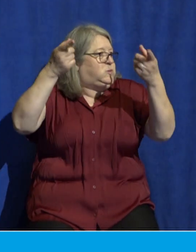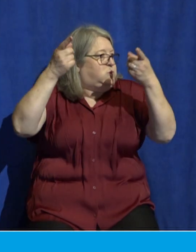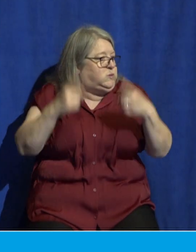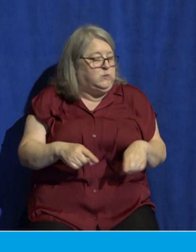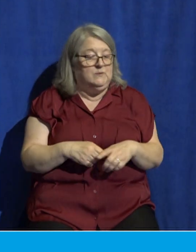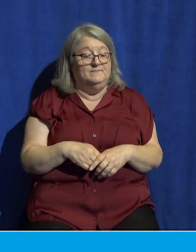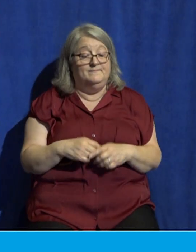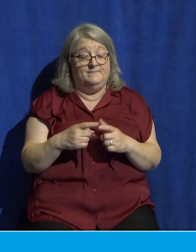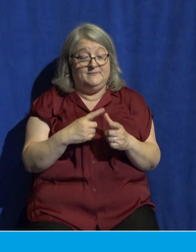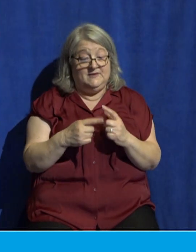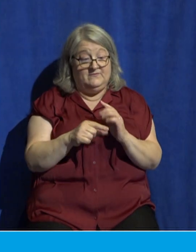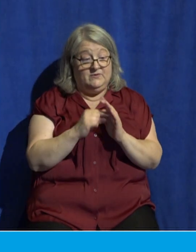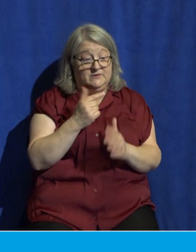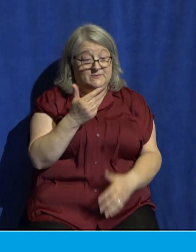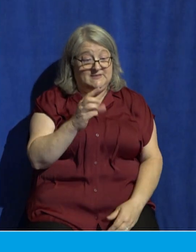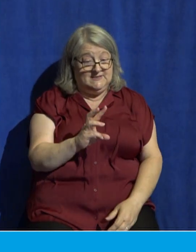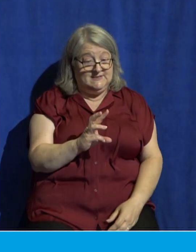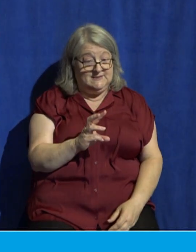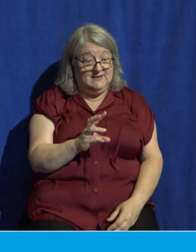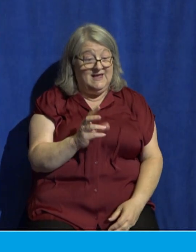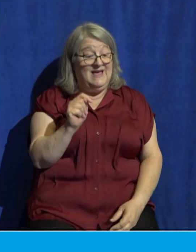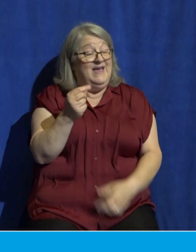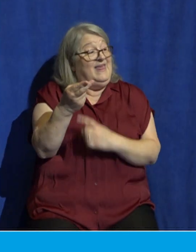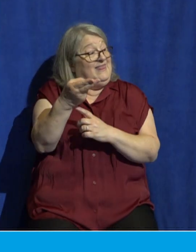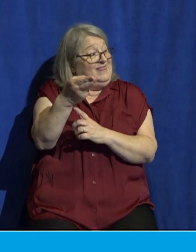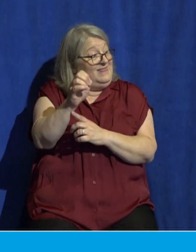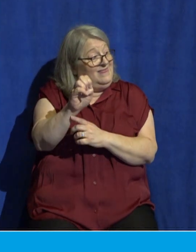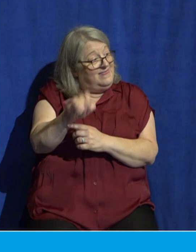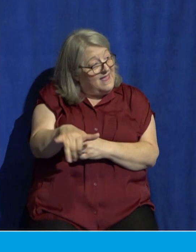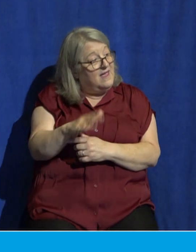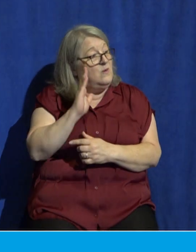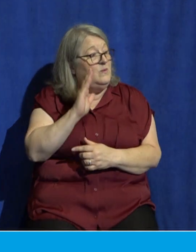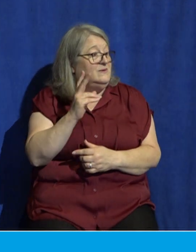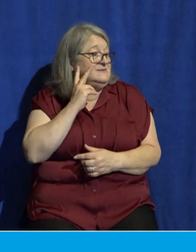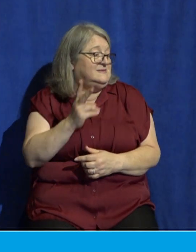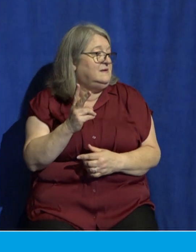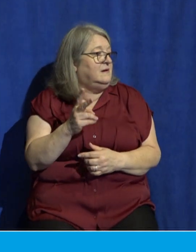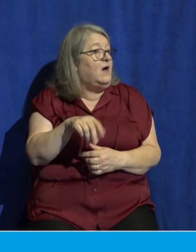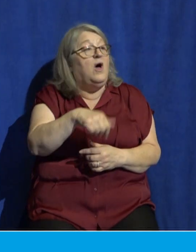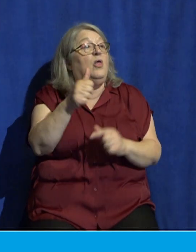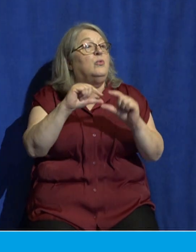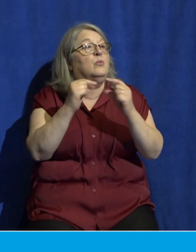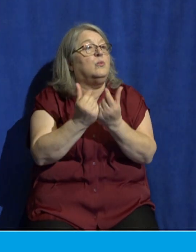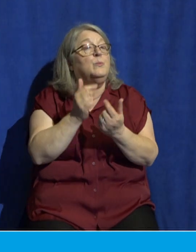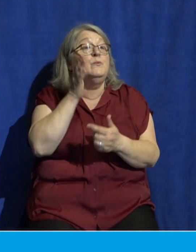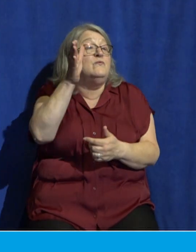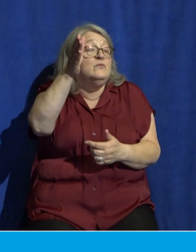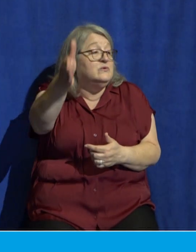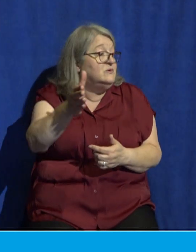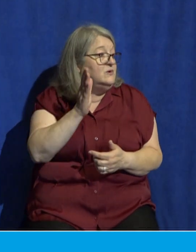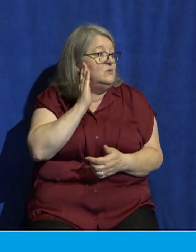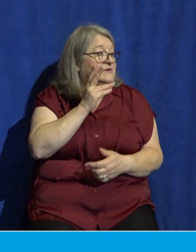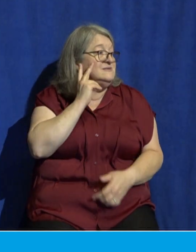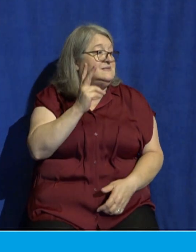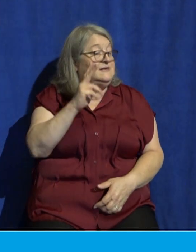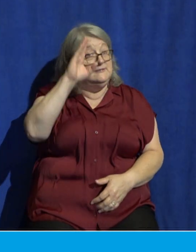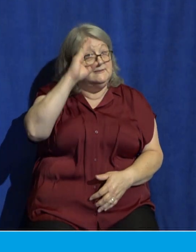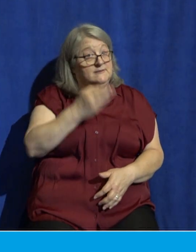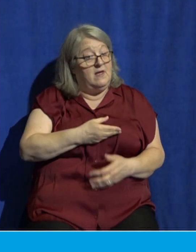they will see. Some other group of people in the future will see the Son of Man coming in clouds